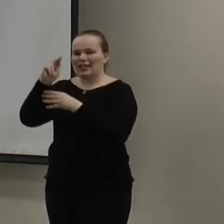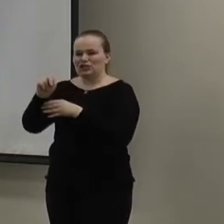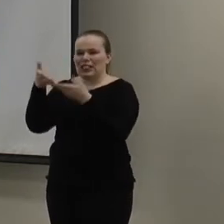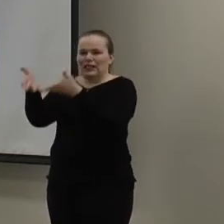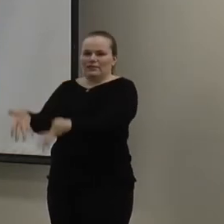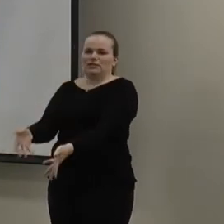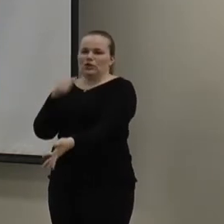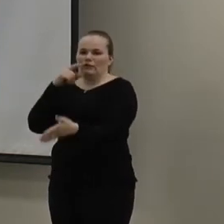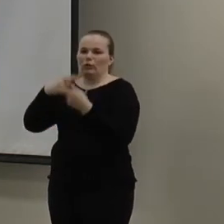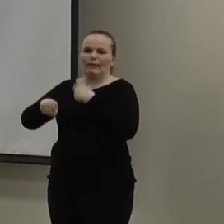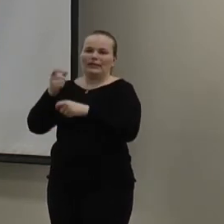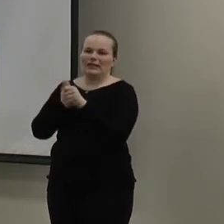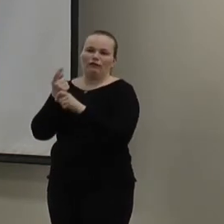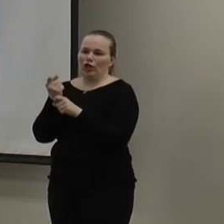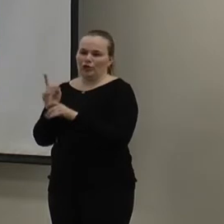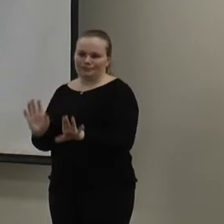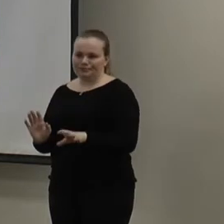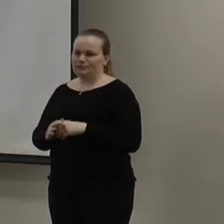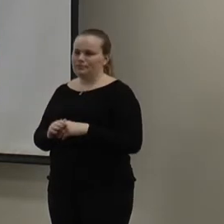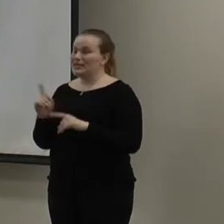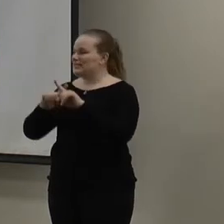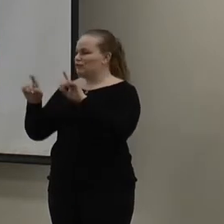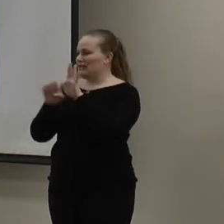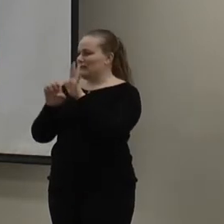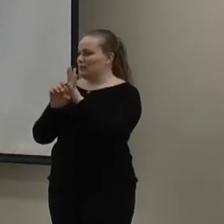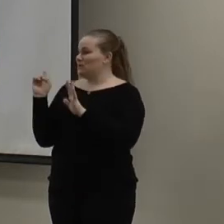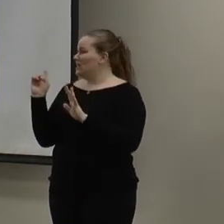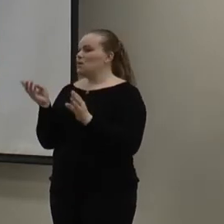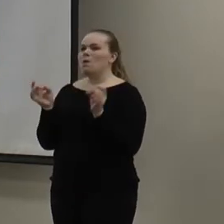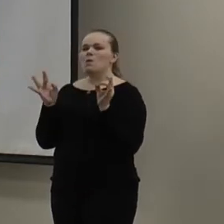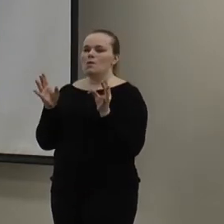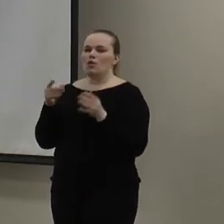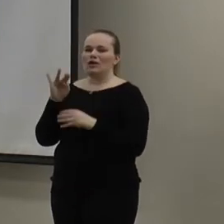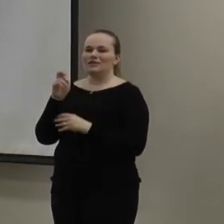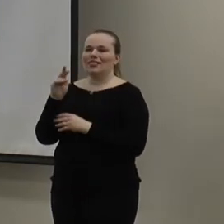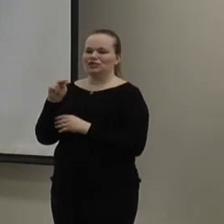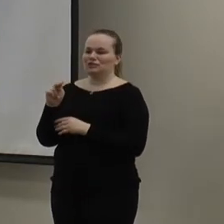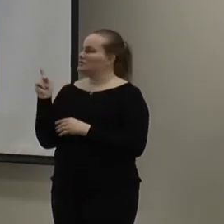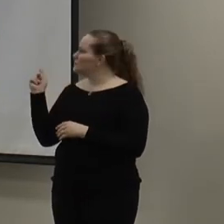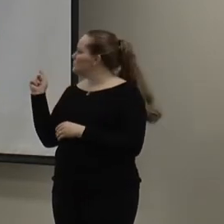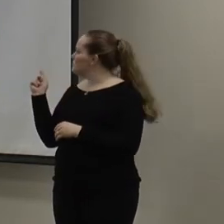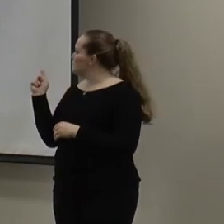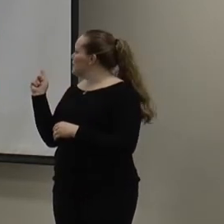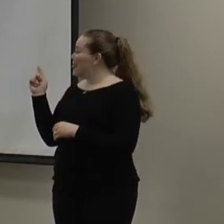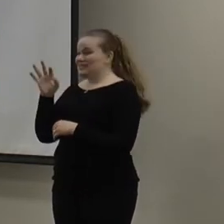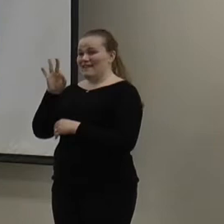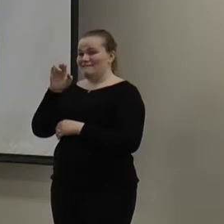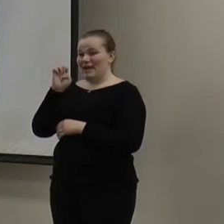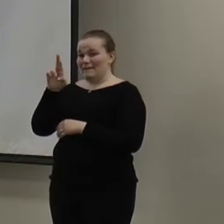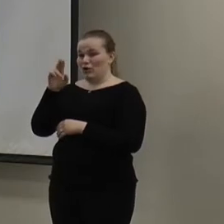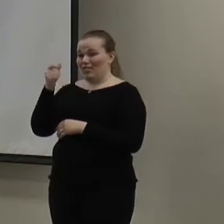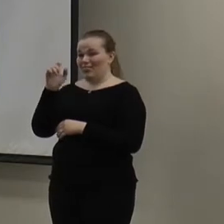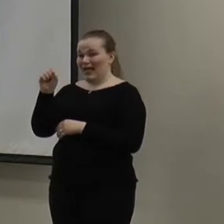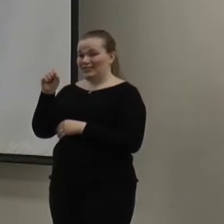we'll do that. So, these are some examples right up here of that's poor insulation. So, this is fiberglass back